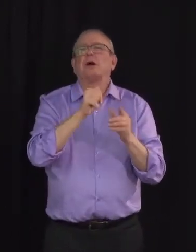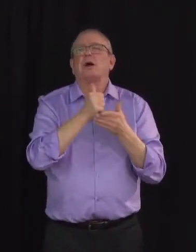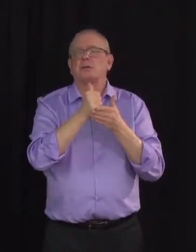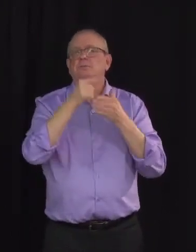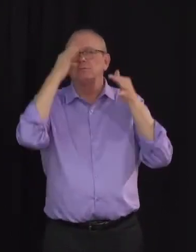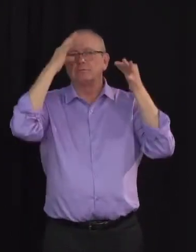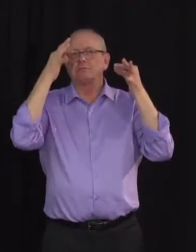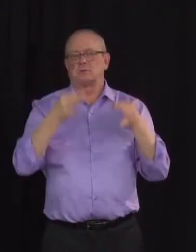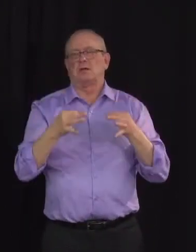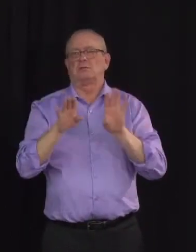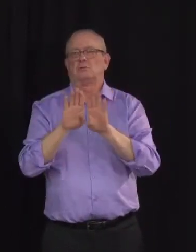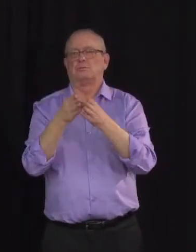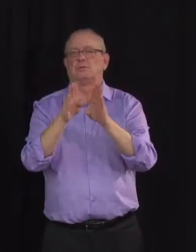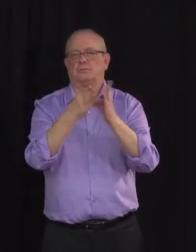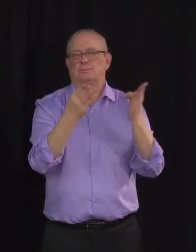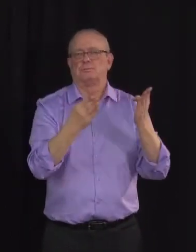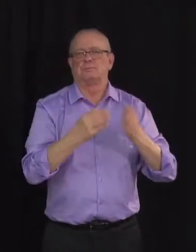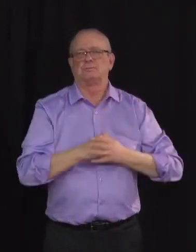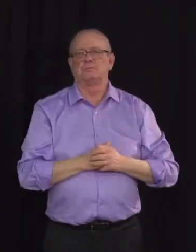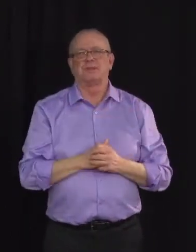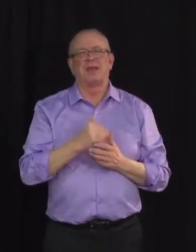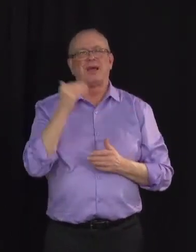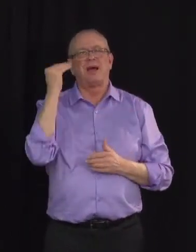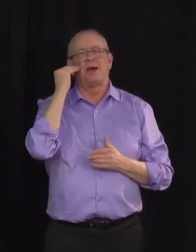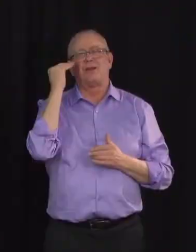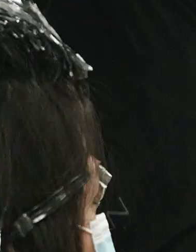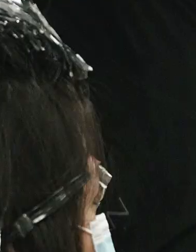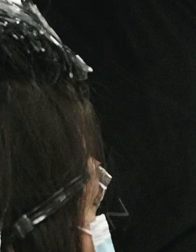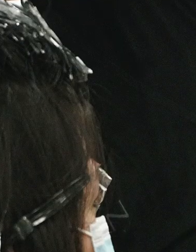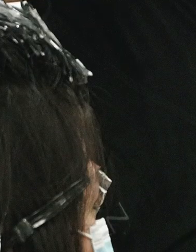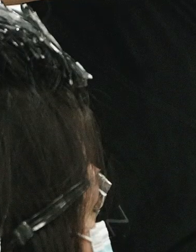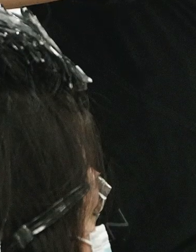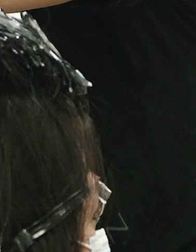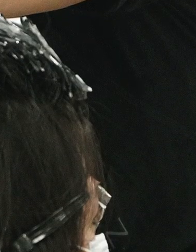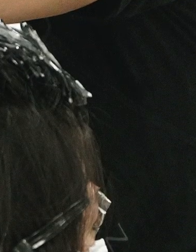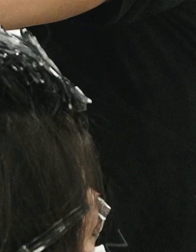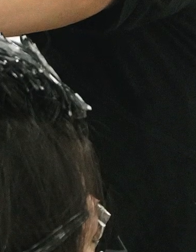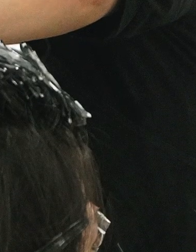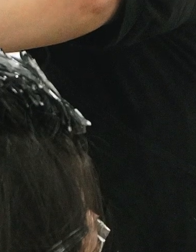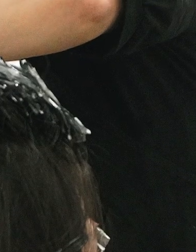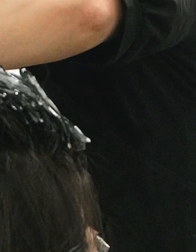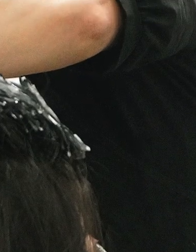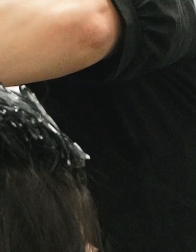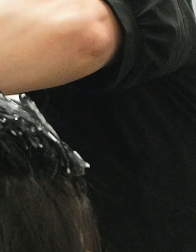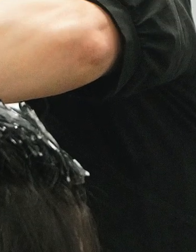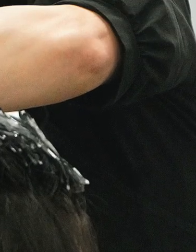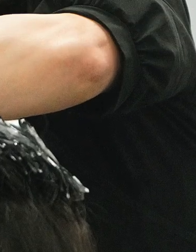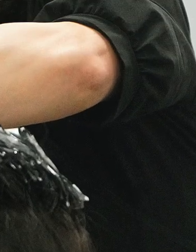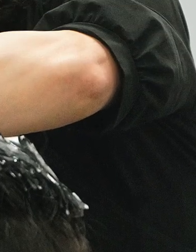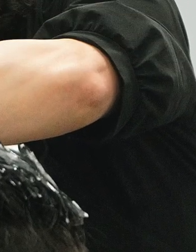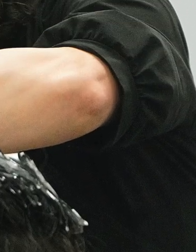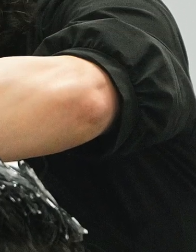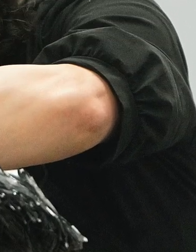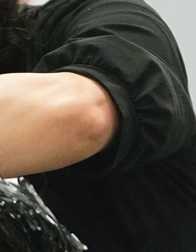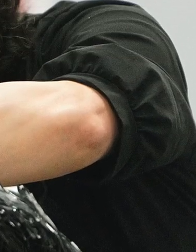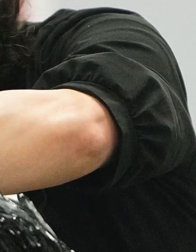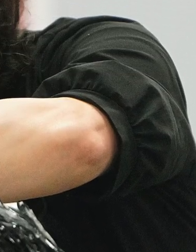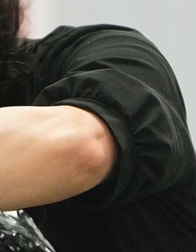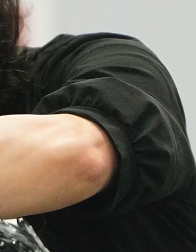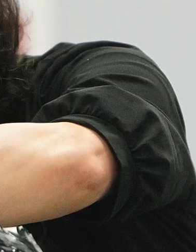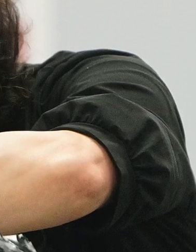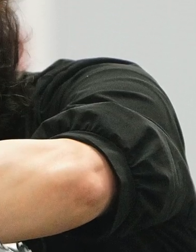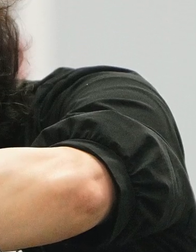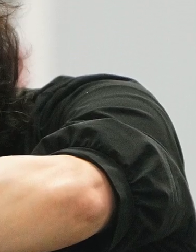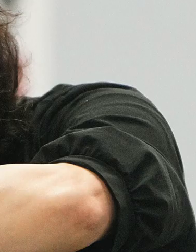many things that are restricted but it is important to remember that over the last several weeks we have reopened several activities on